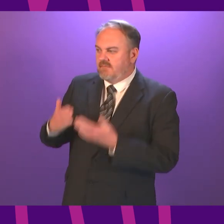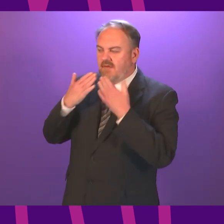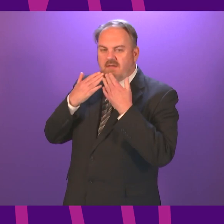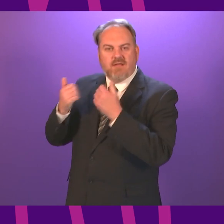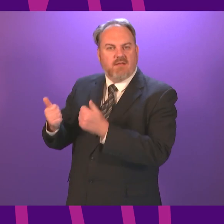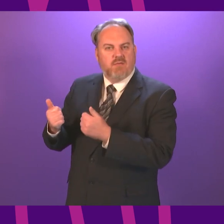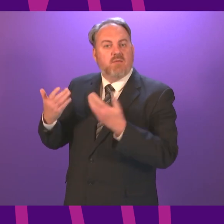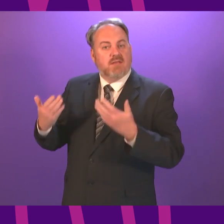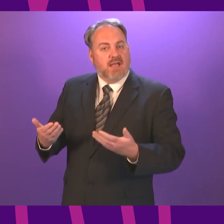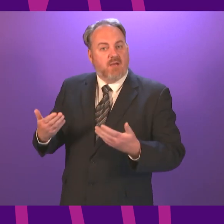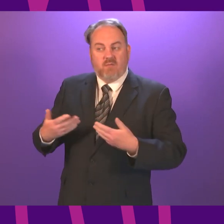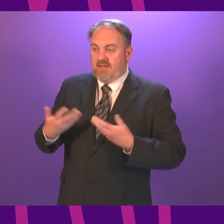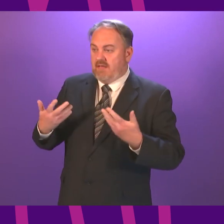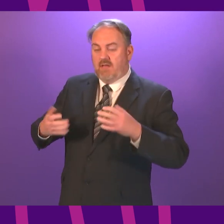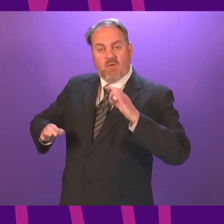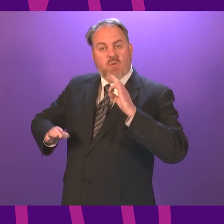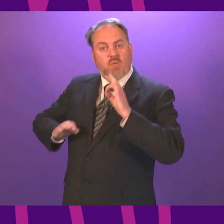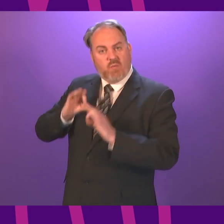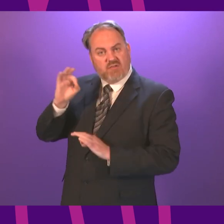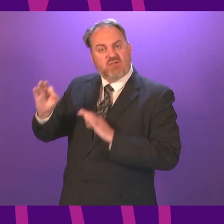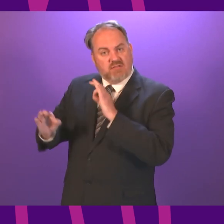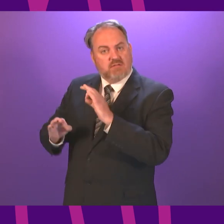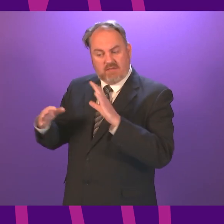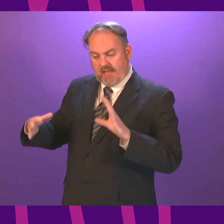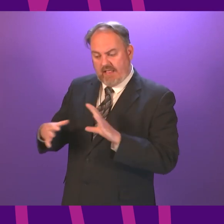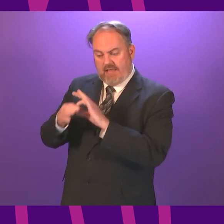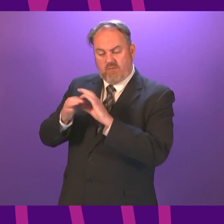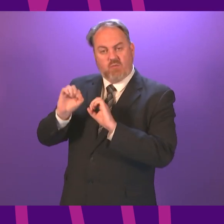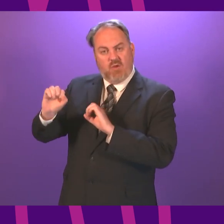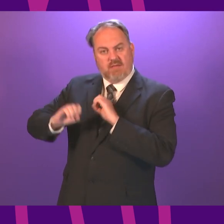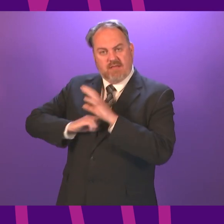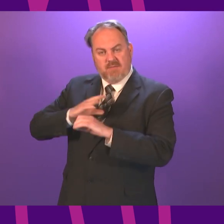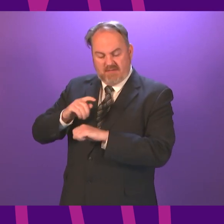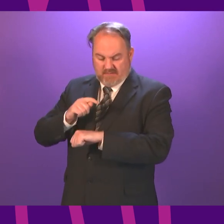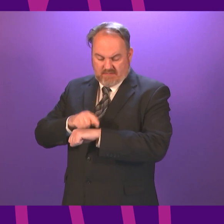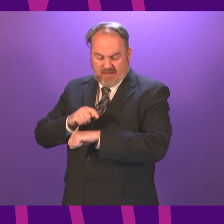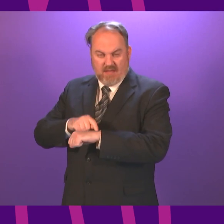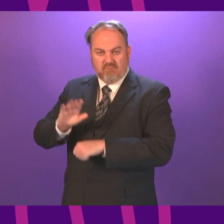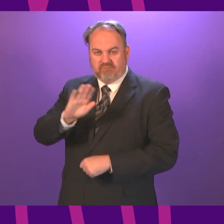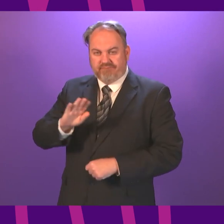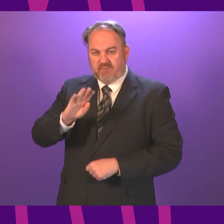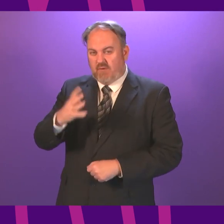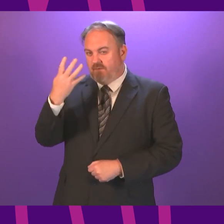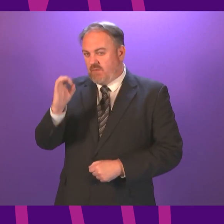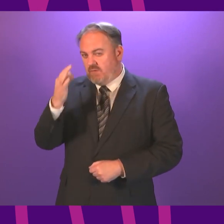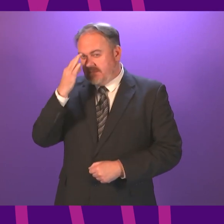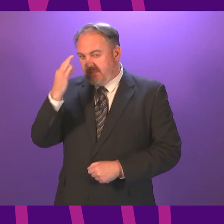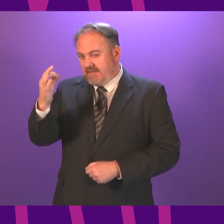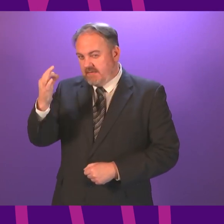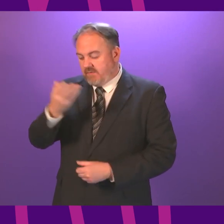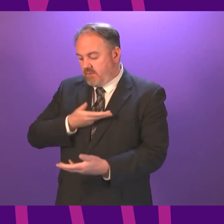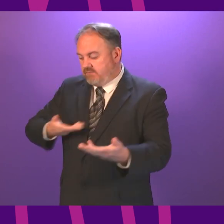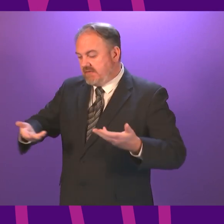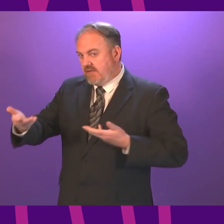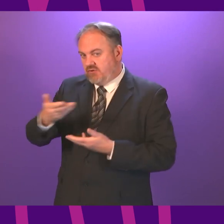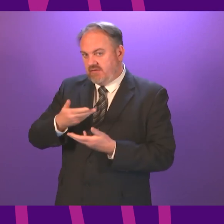The Prime Minister will now take questions on the issues raised in her statement. I intend to allow 40 minutes or so for questions after which we will move to the